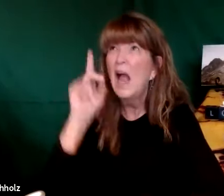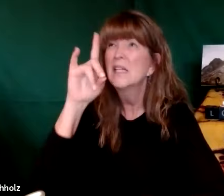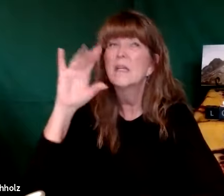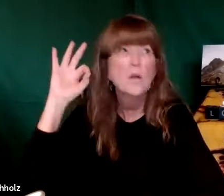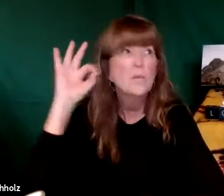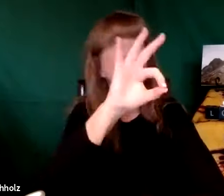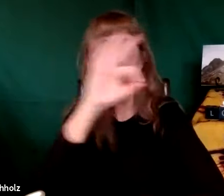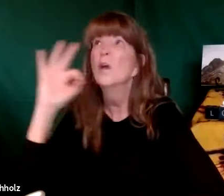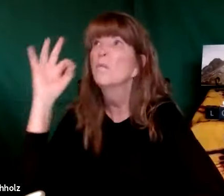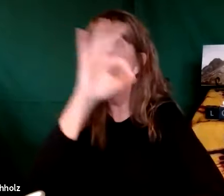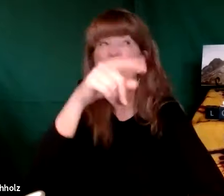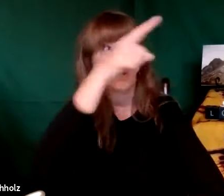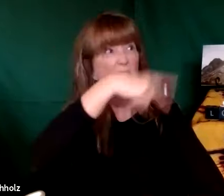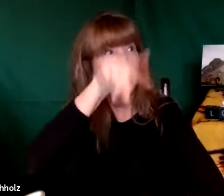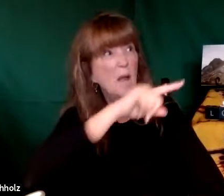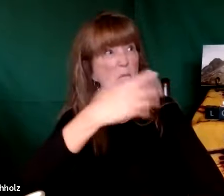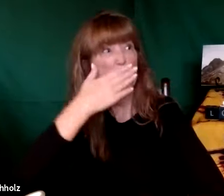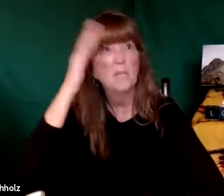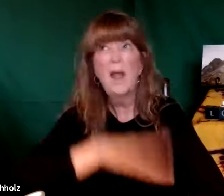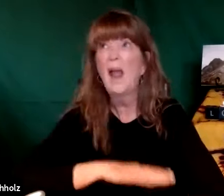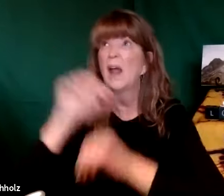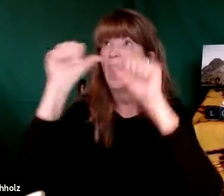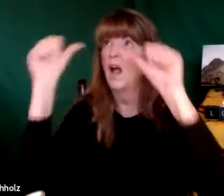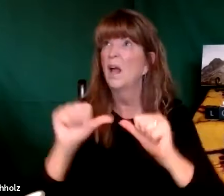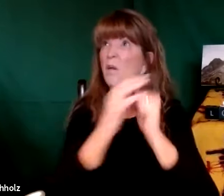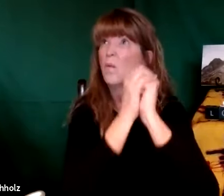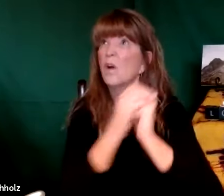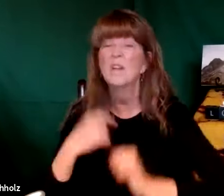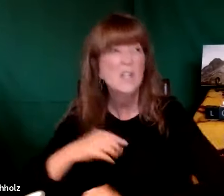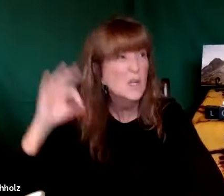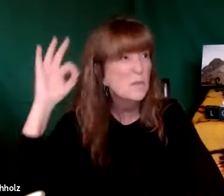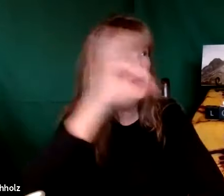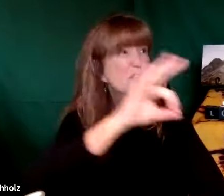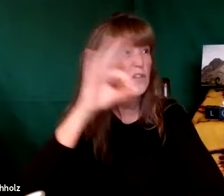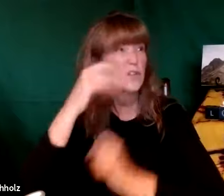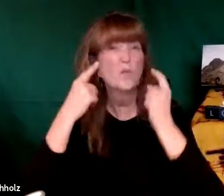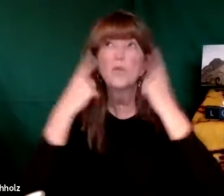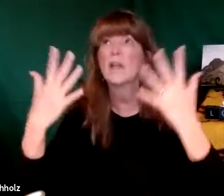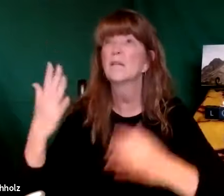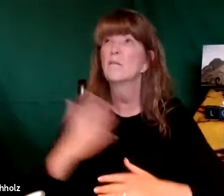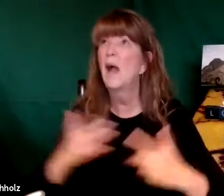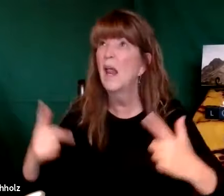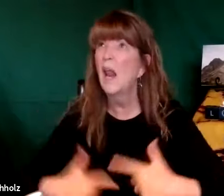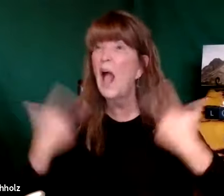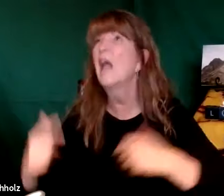obeyed I I took your word to to those folks who were worshipping idols